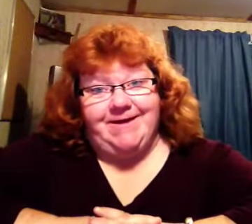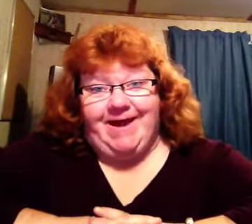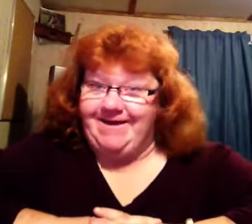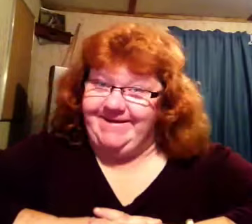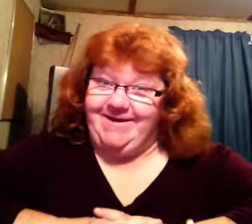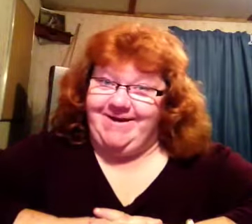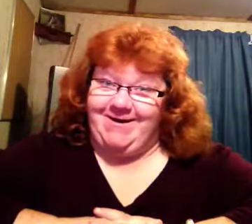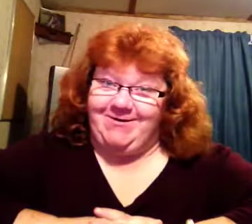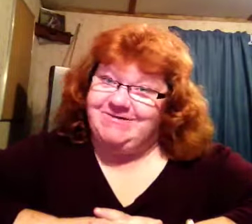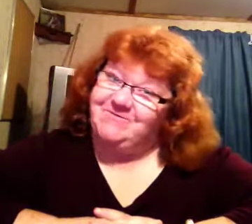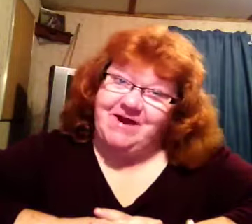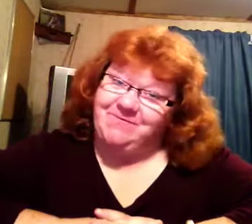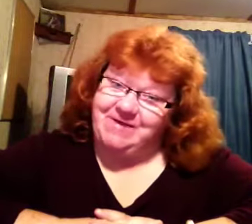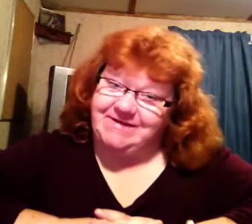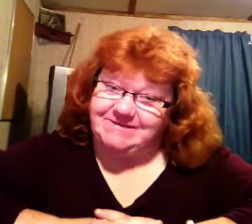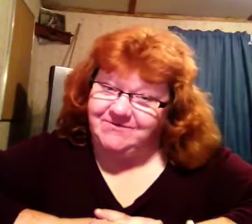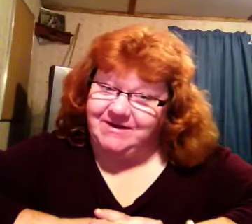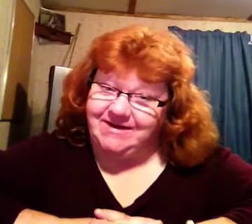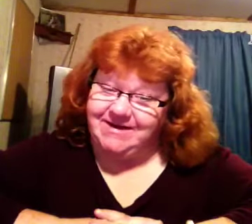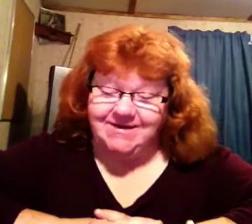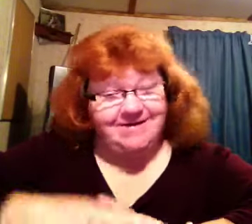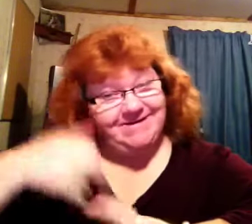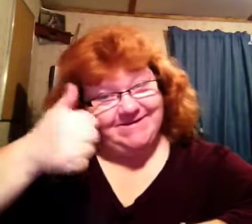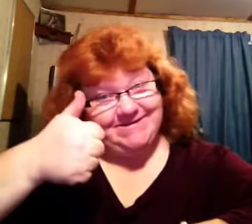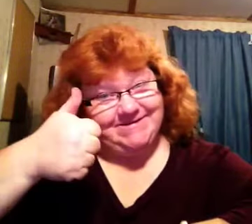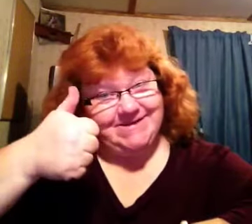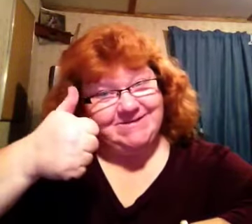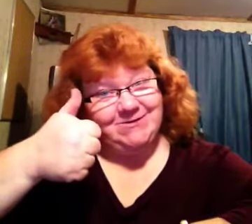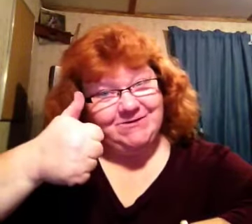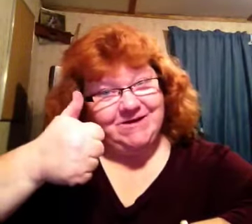Hi there! You survived Thanksgiving! That's a good thing.